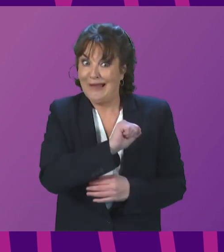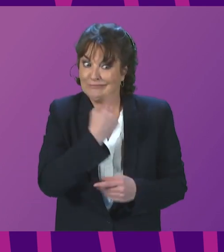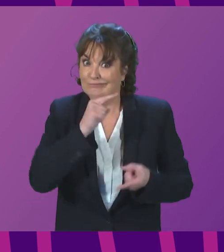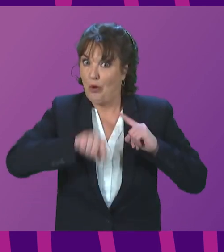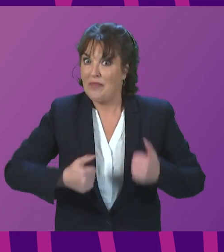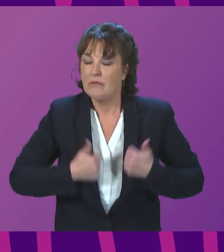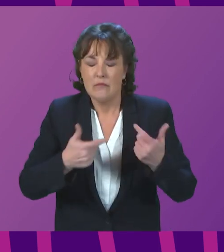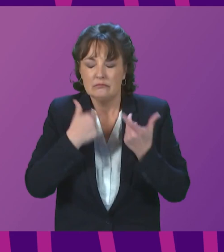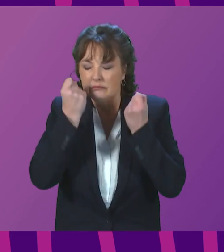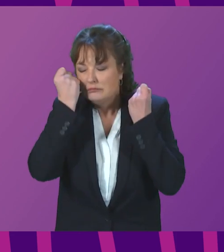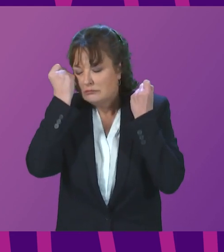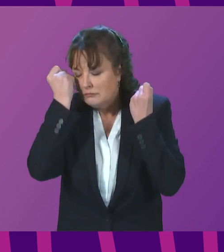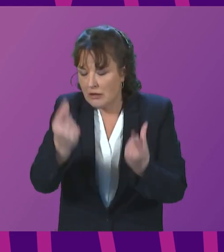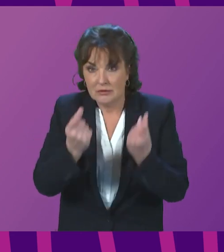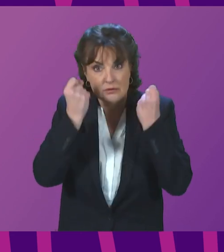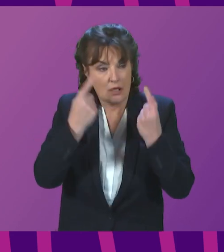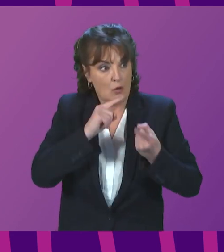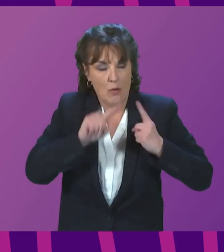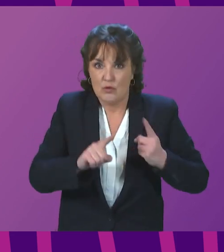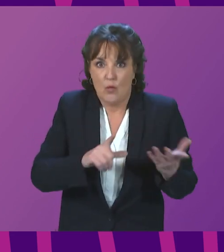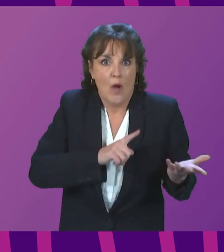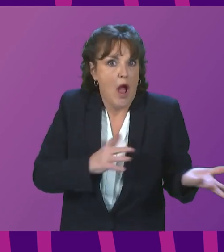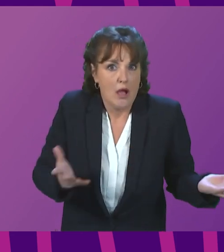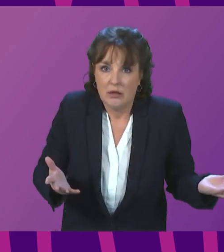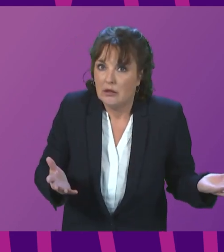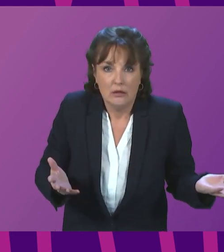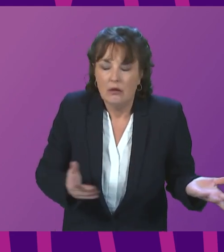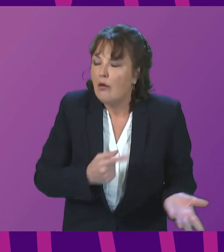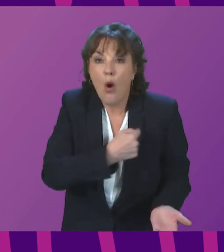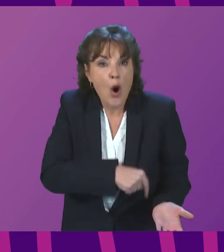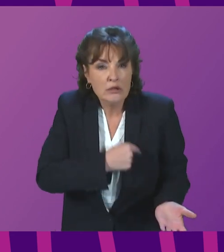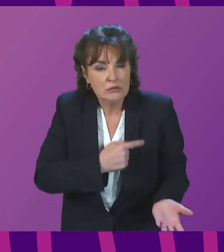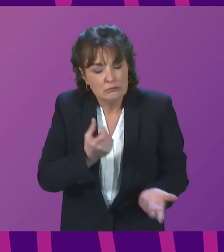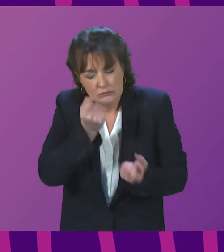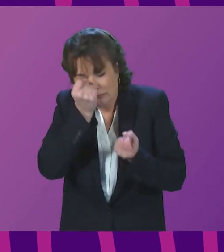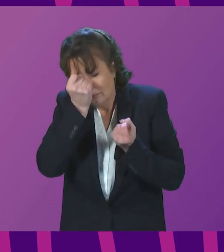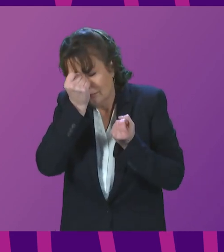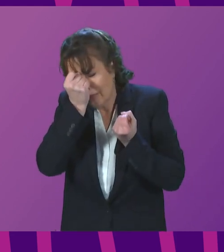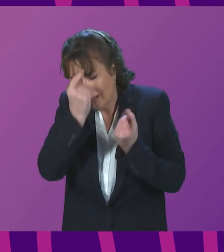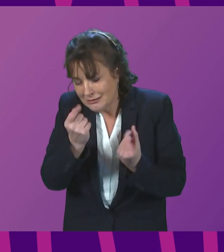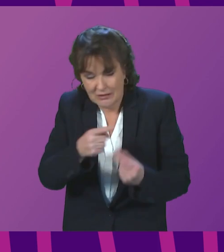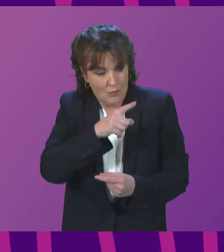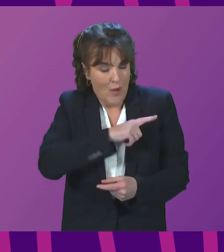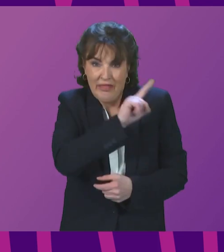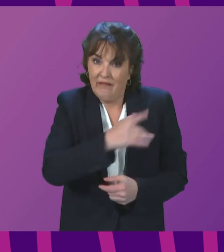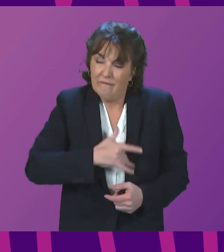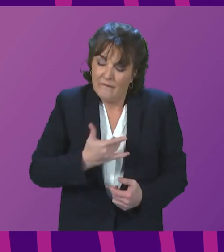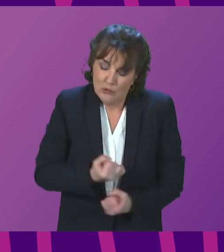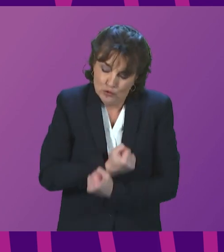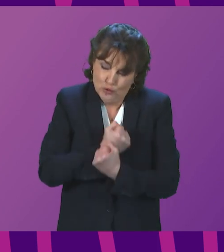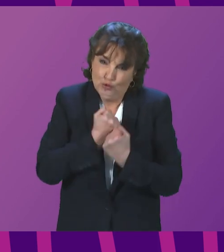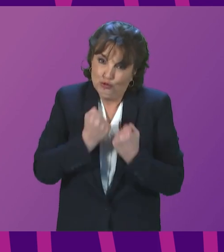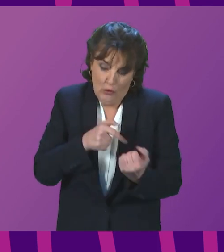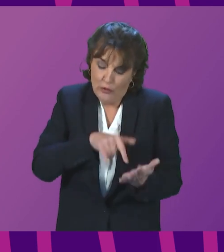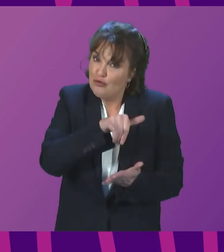them, and I understand without hesitation how strongly, why they feel as strongly about this report and its